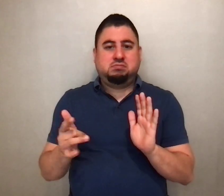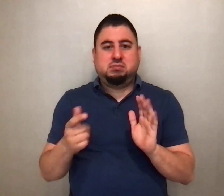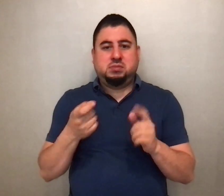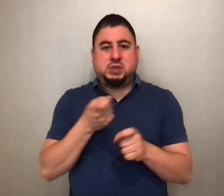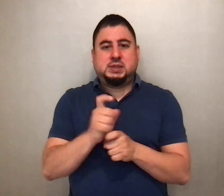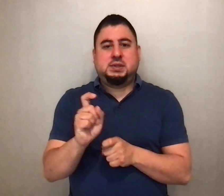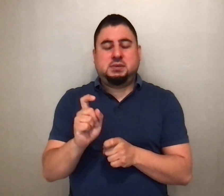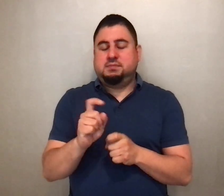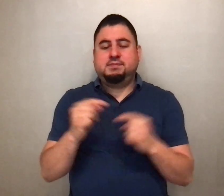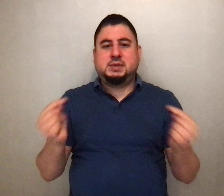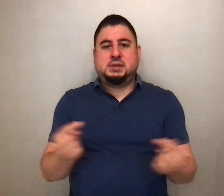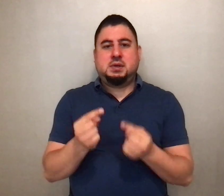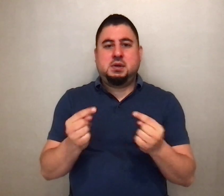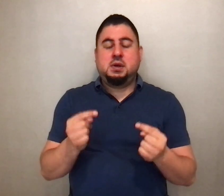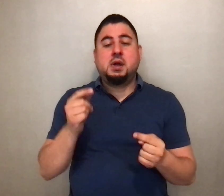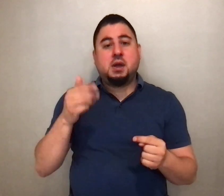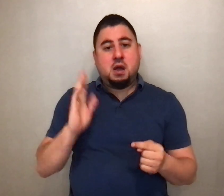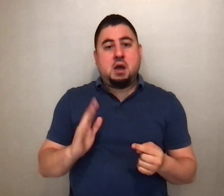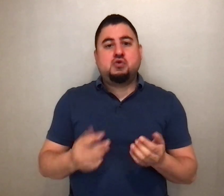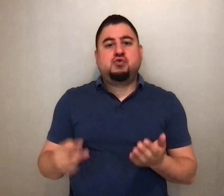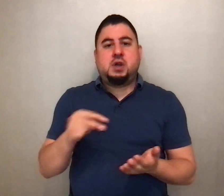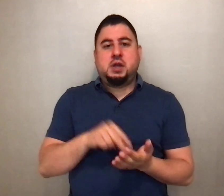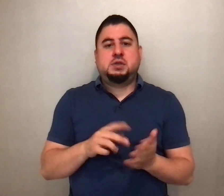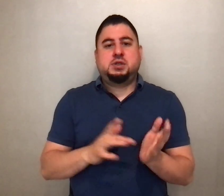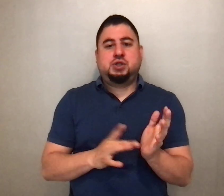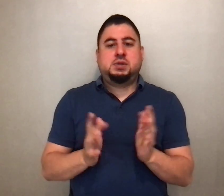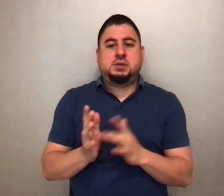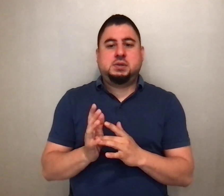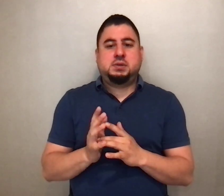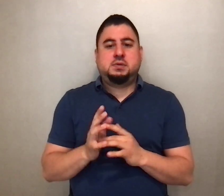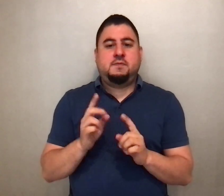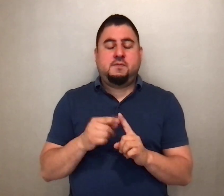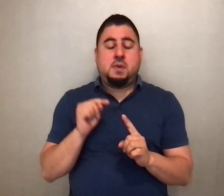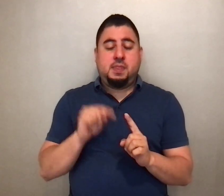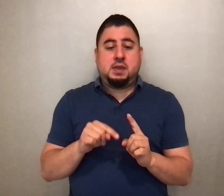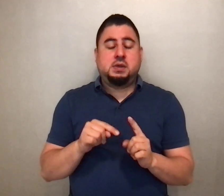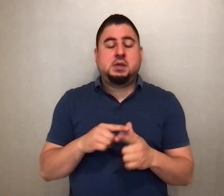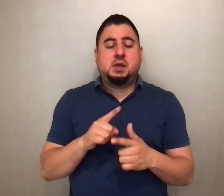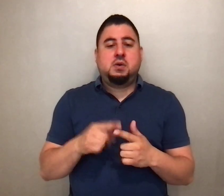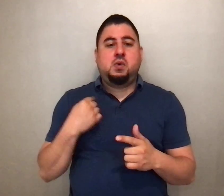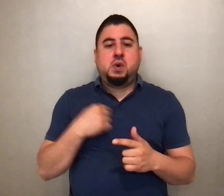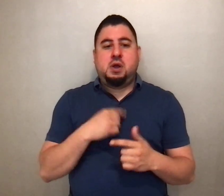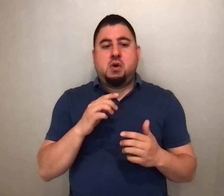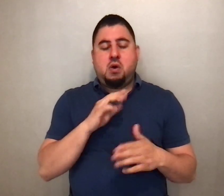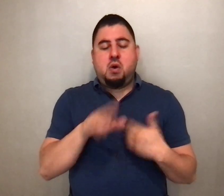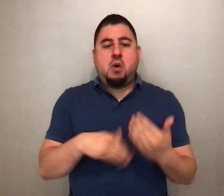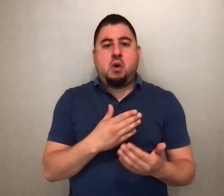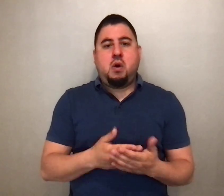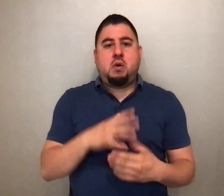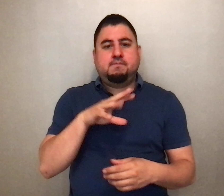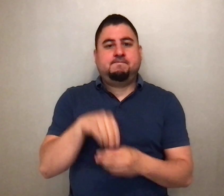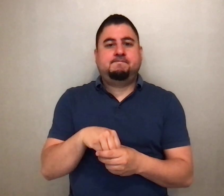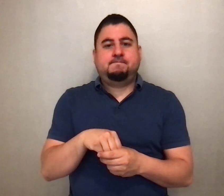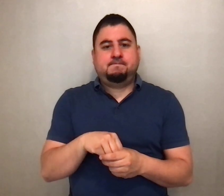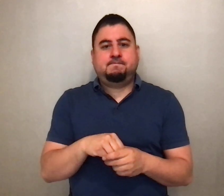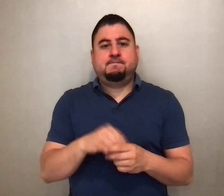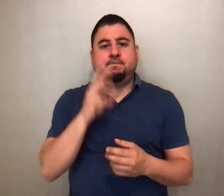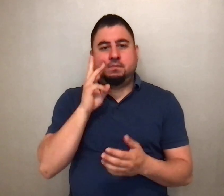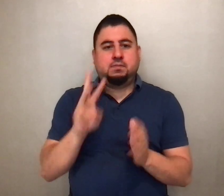God raised this Jesus. Of this we are all witnesses. Exalted at the right